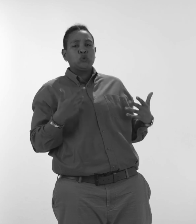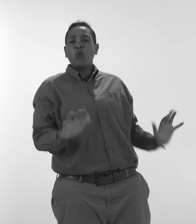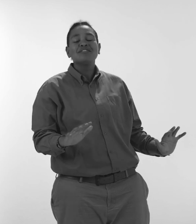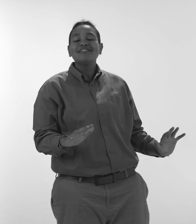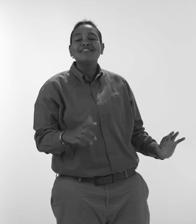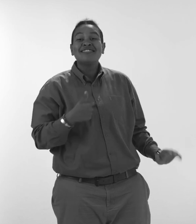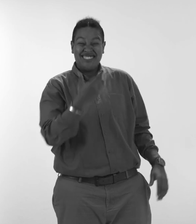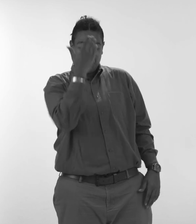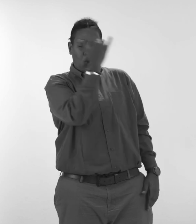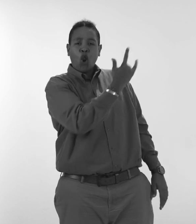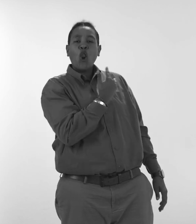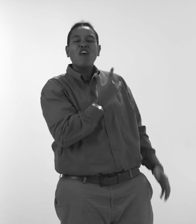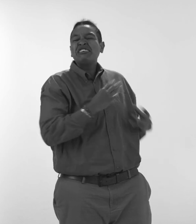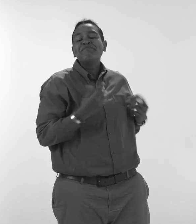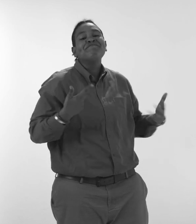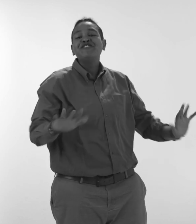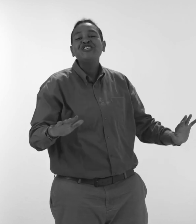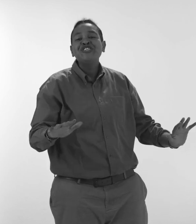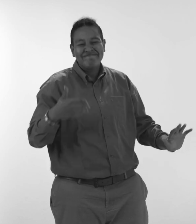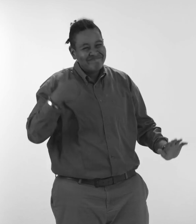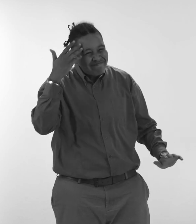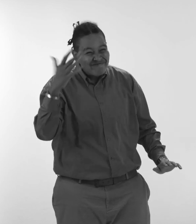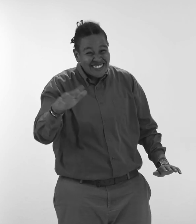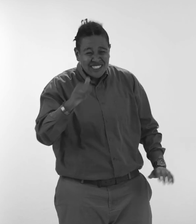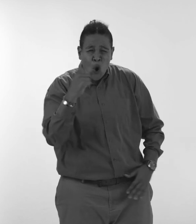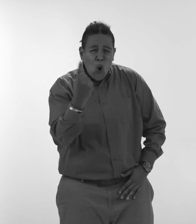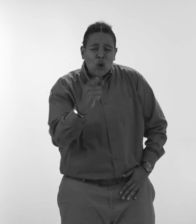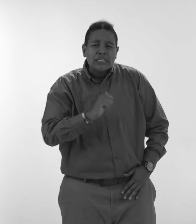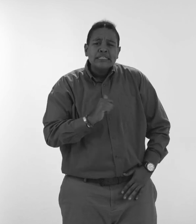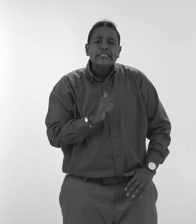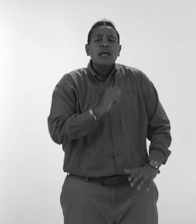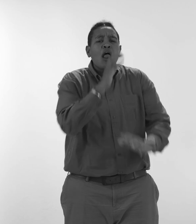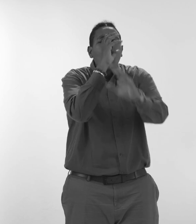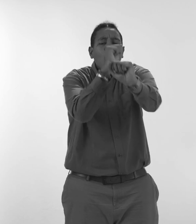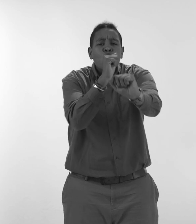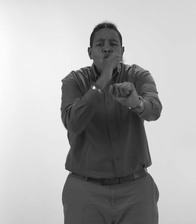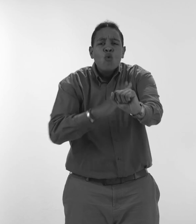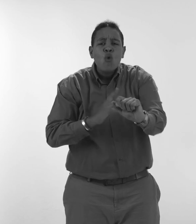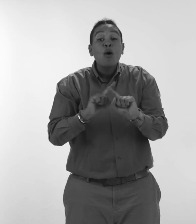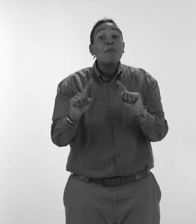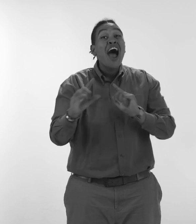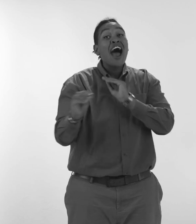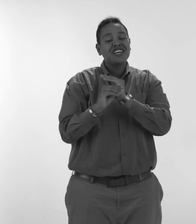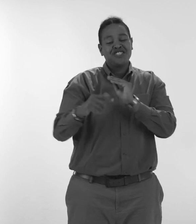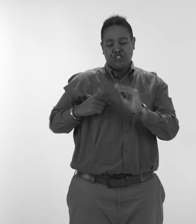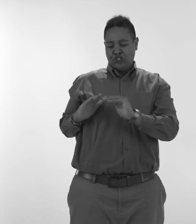Little did I know they loved me and accepted me. Not only was I in love with women but I was also a Yadi with deaf